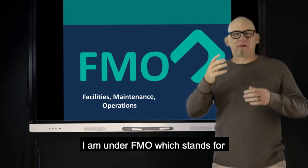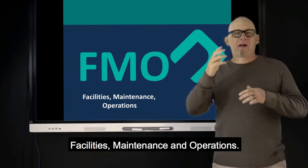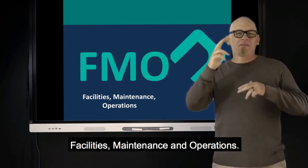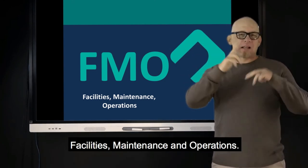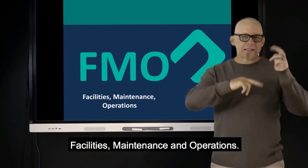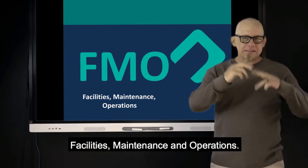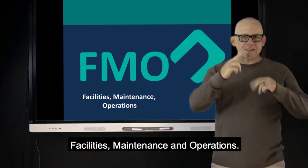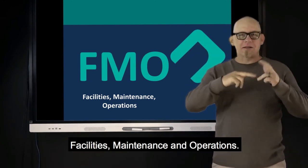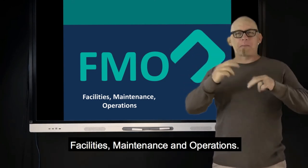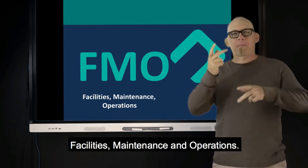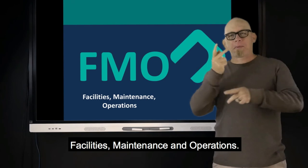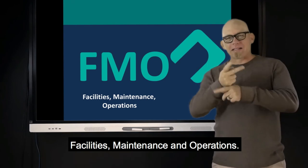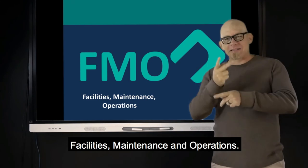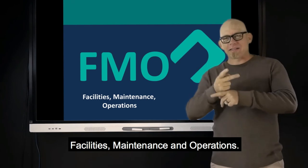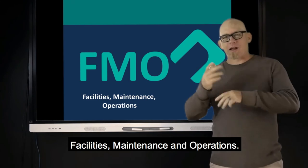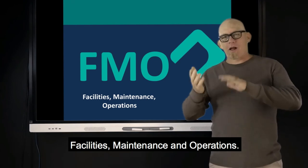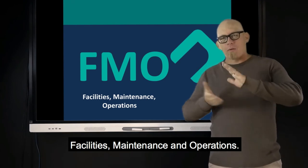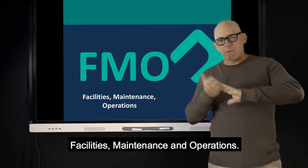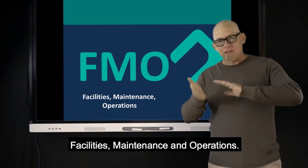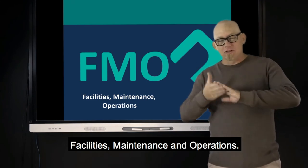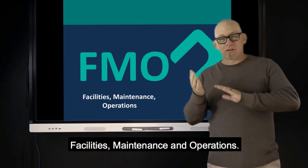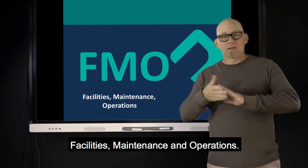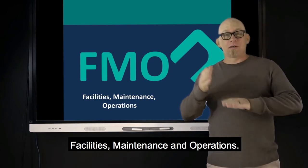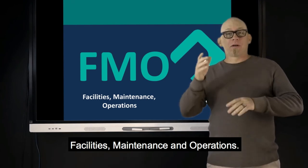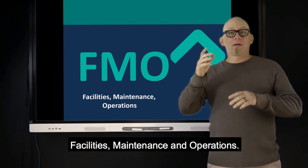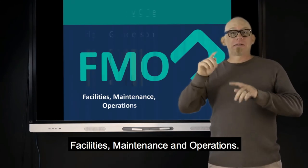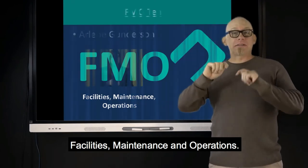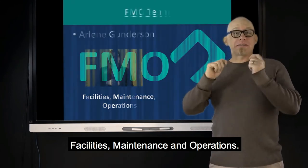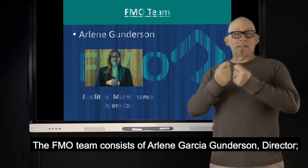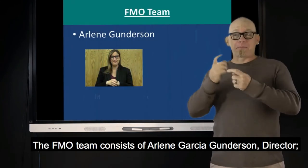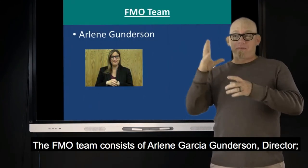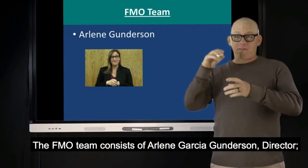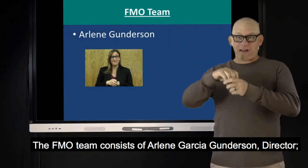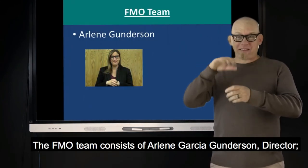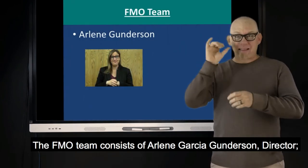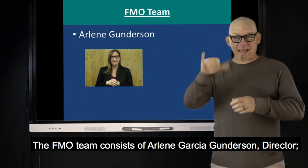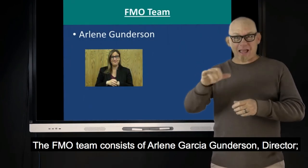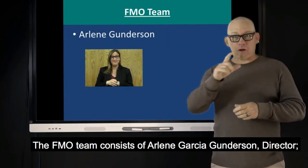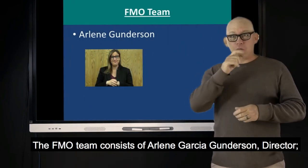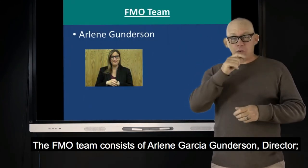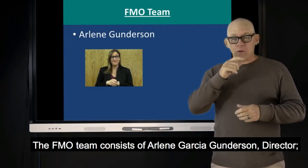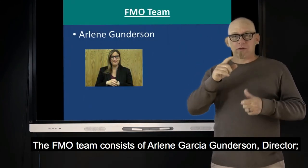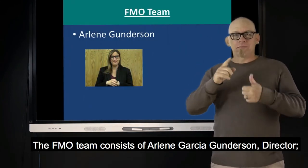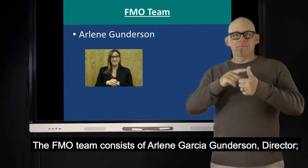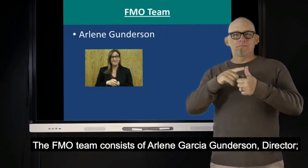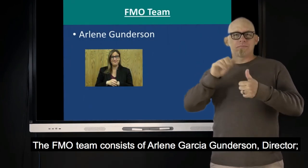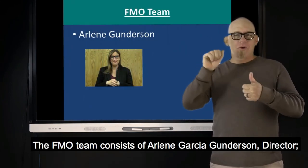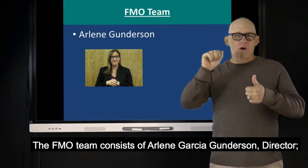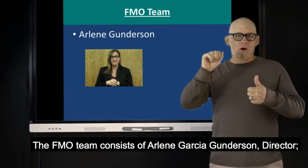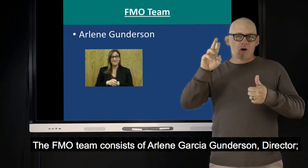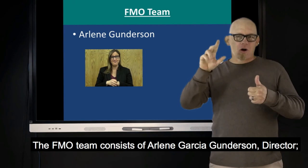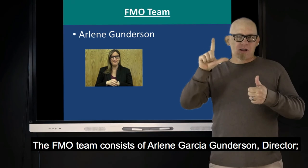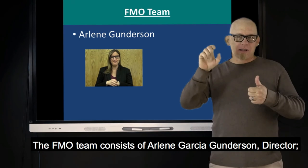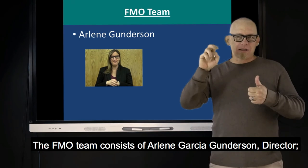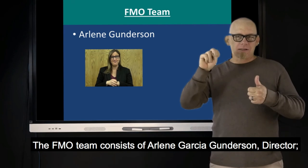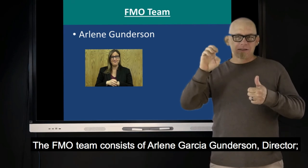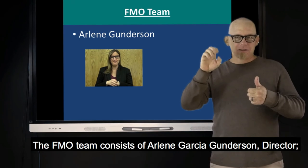department, which is Facilities, Maintenance, and Operations. Our team consists of Arlene Gunderson,